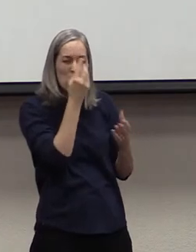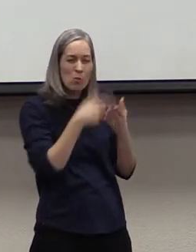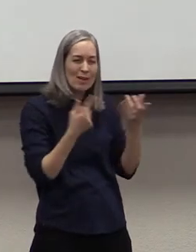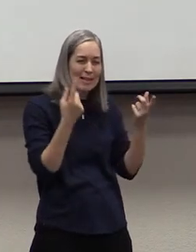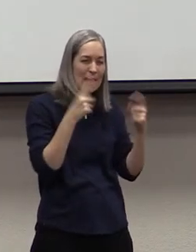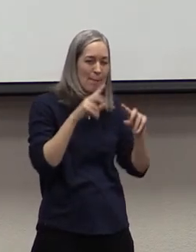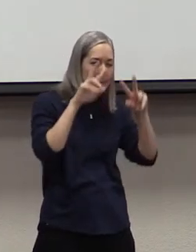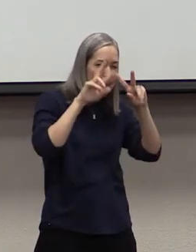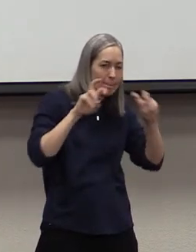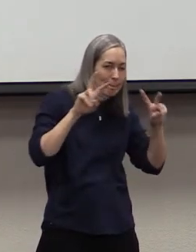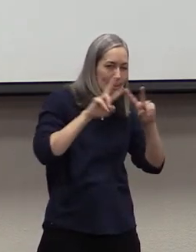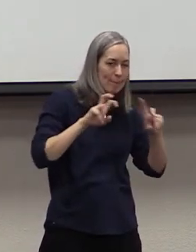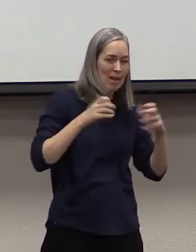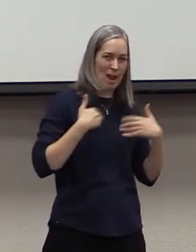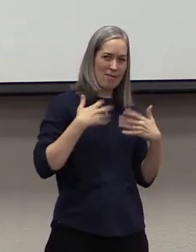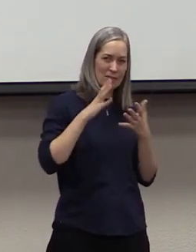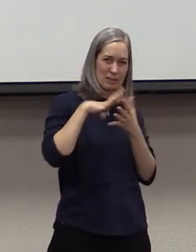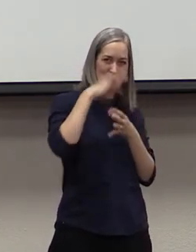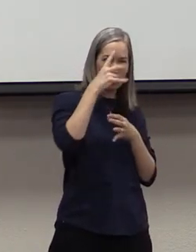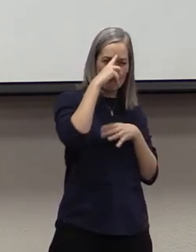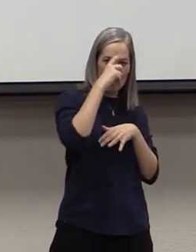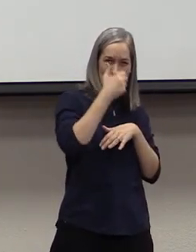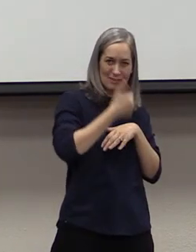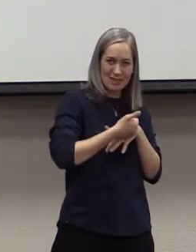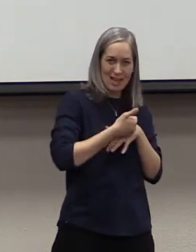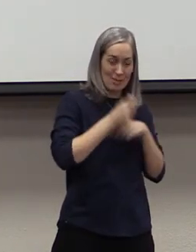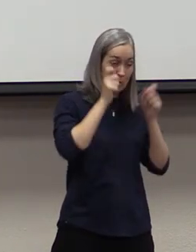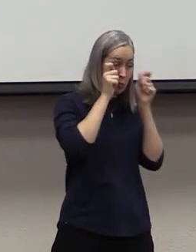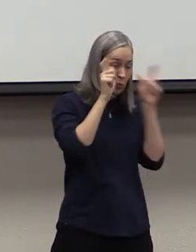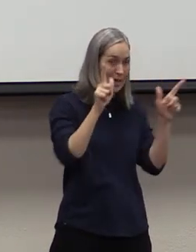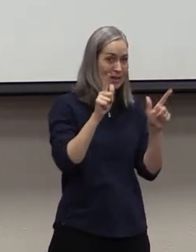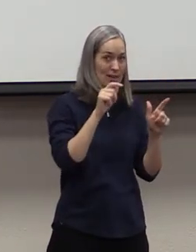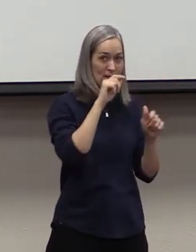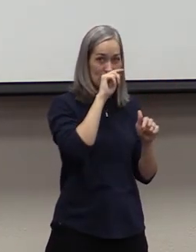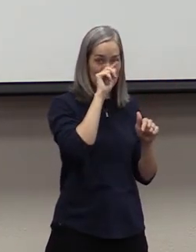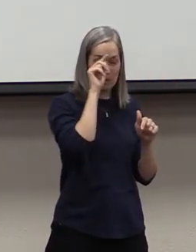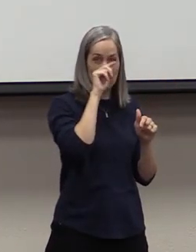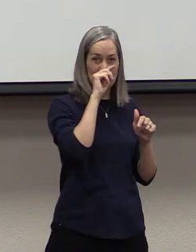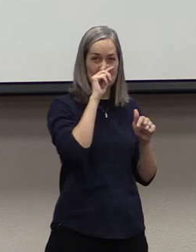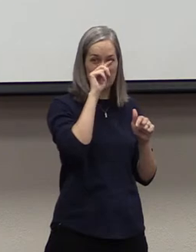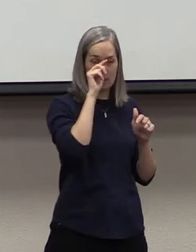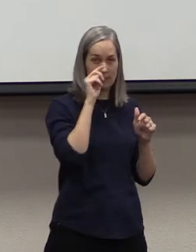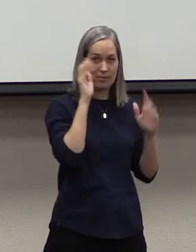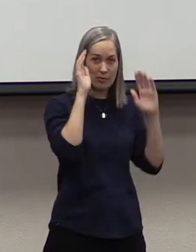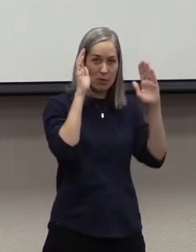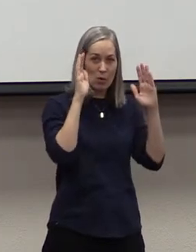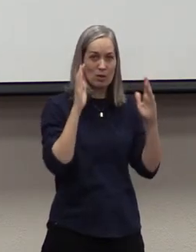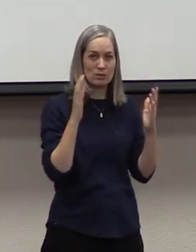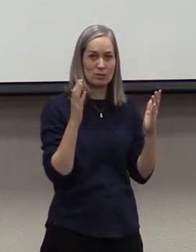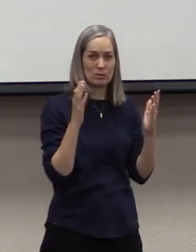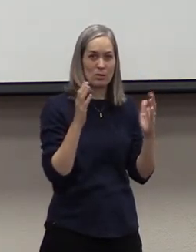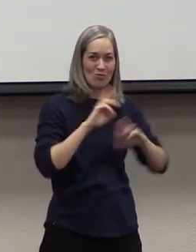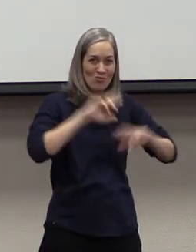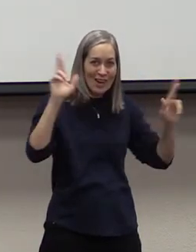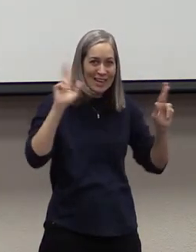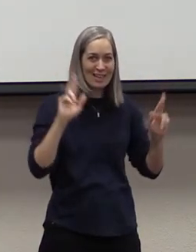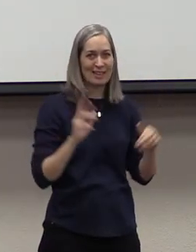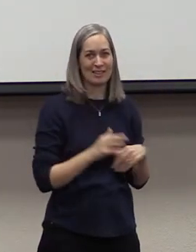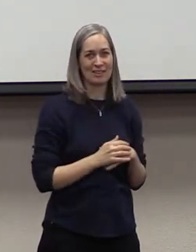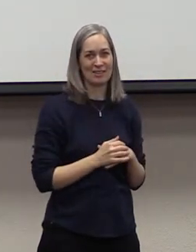with that spiritual mindset. Being awake means that you're in a constant state of readiness.